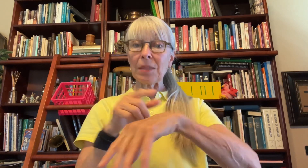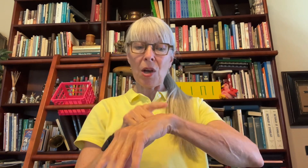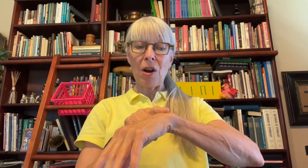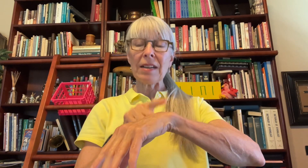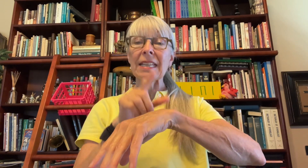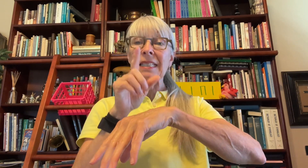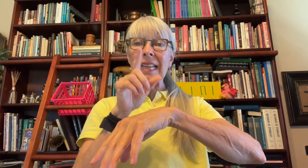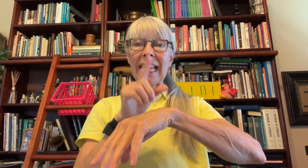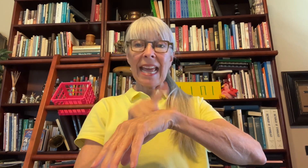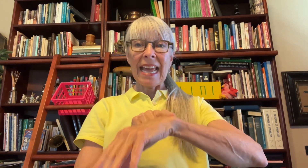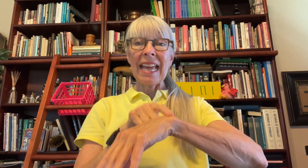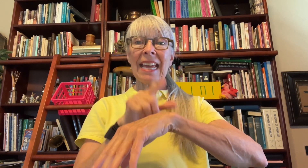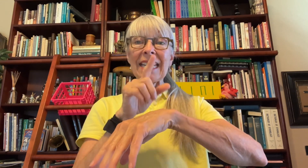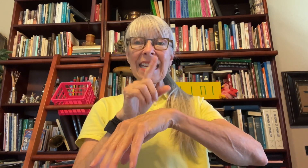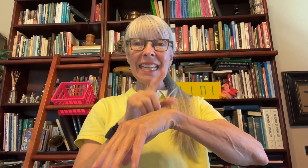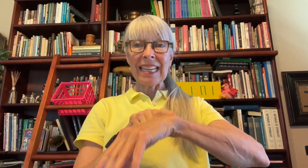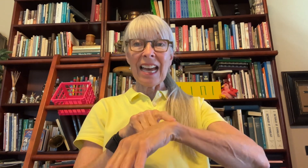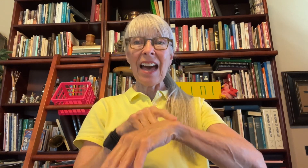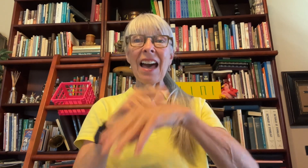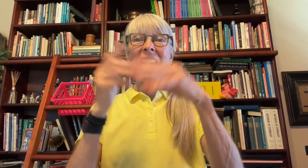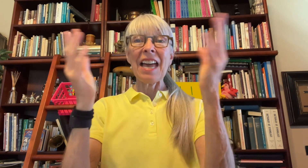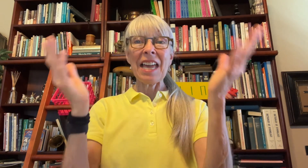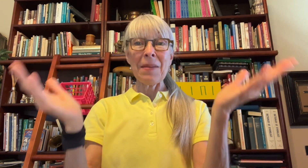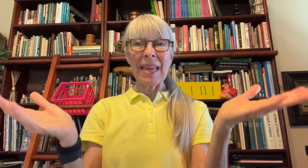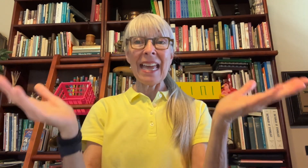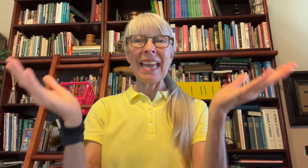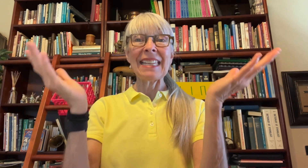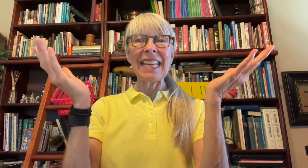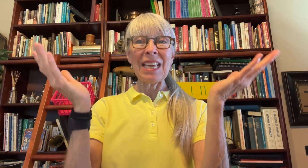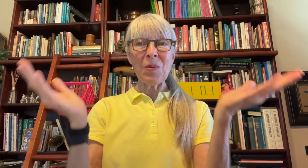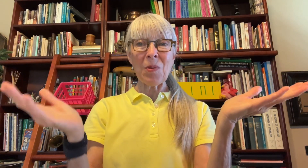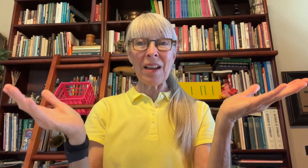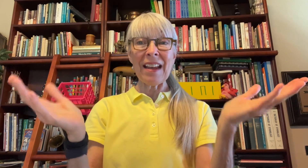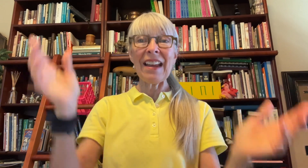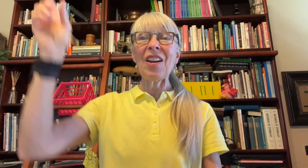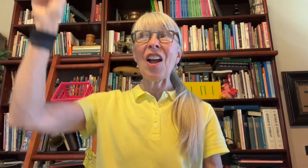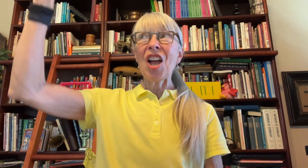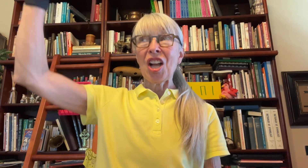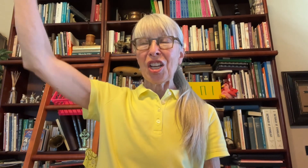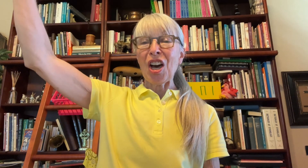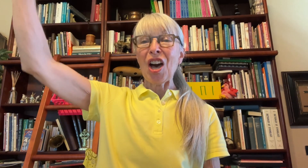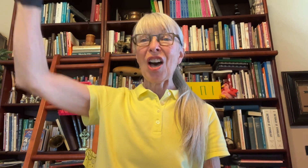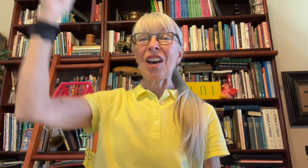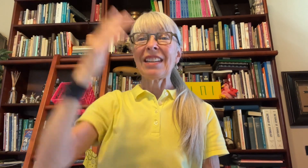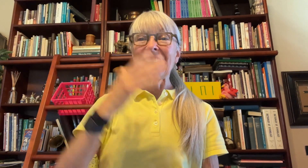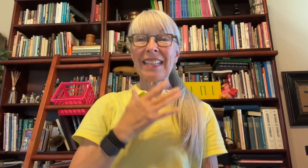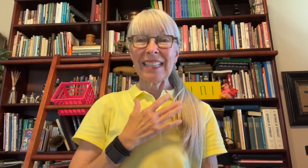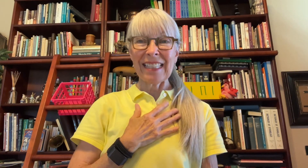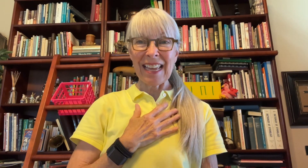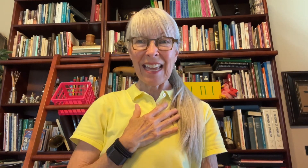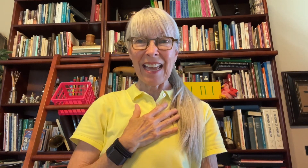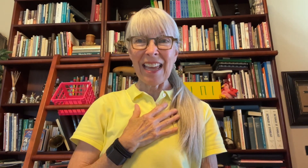part is, Anytime, anywhere, God is there.